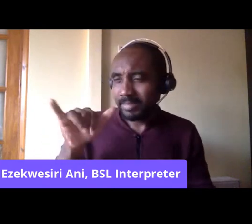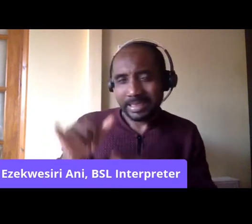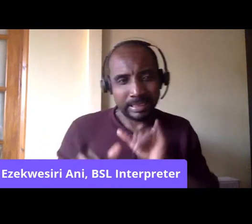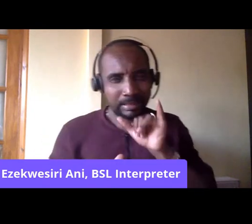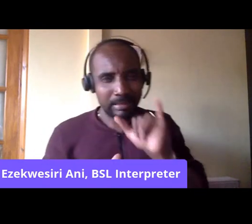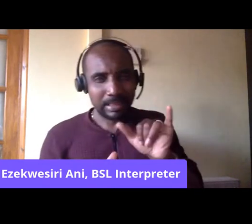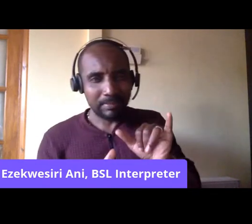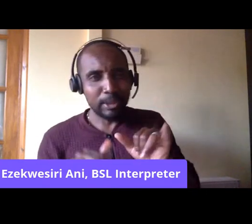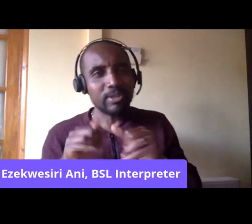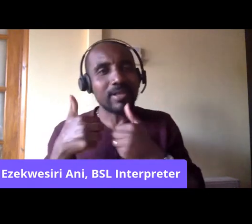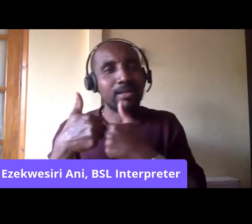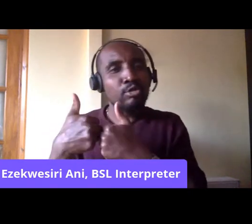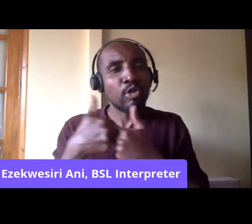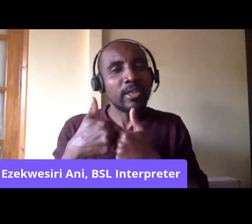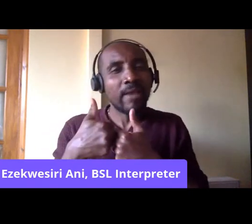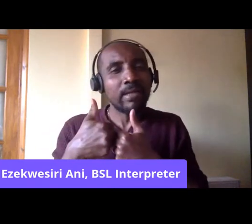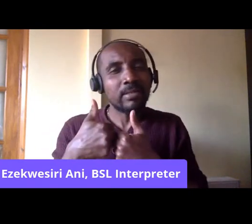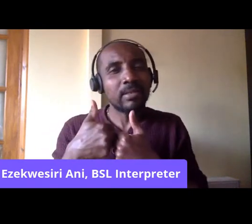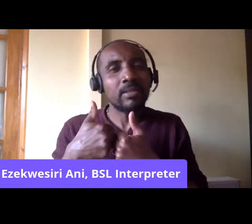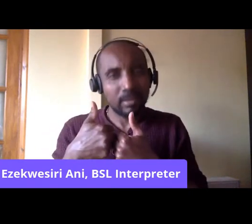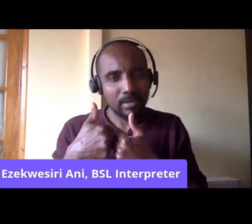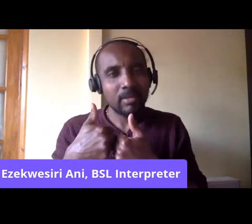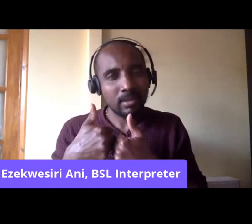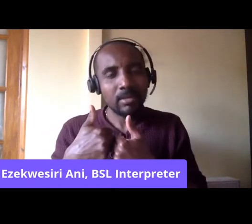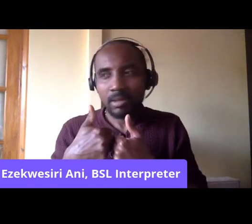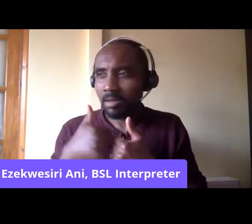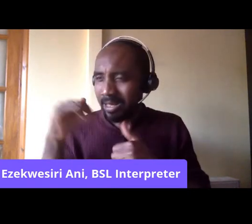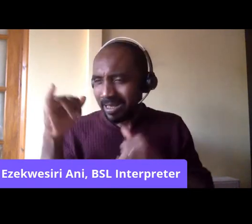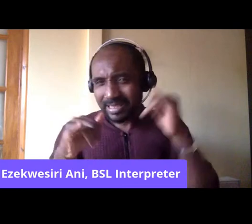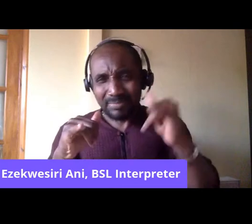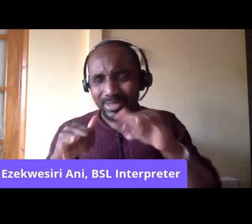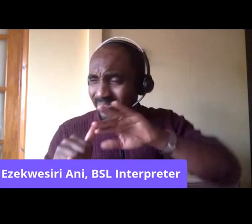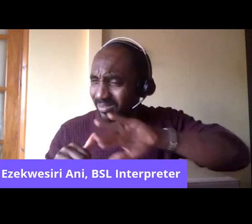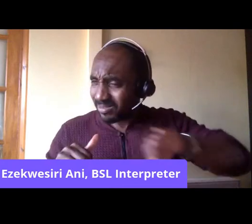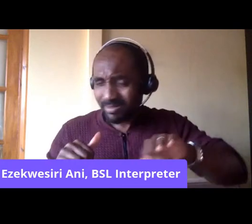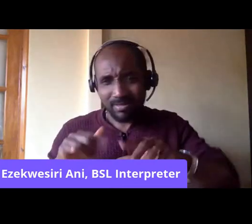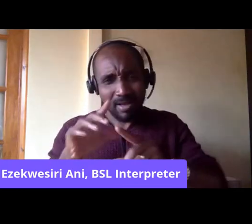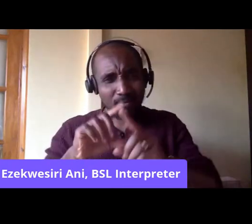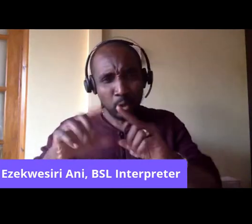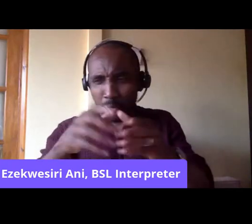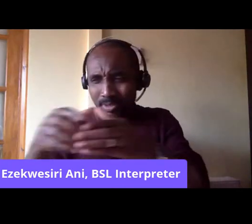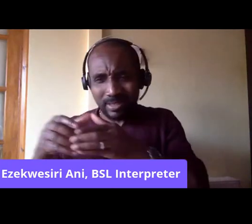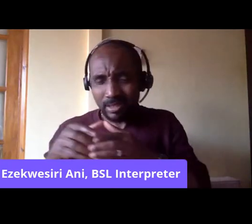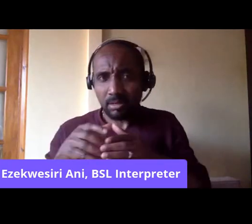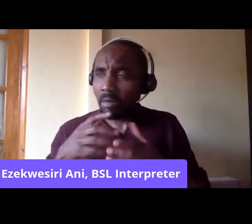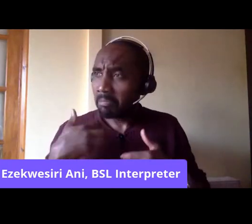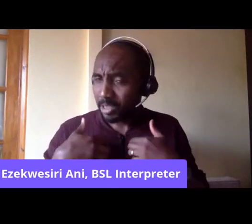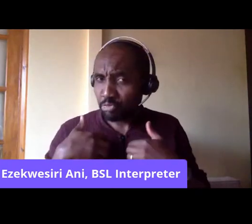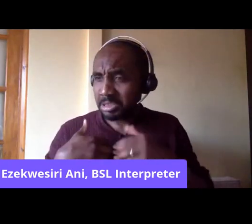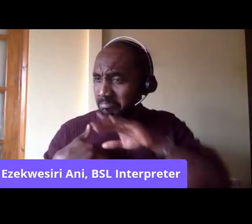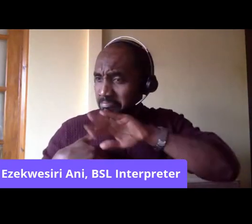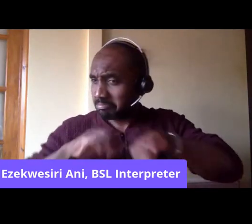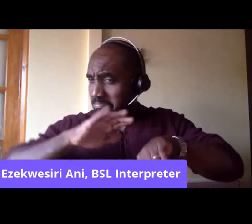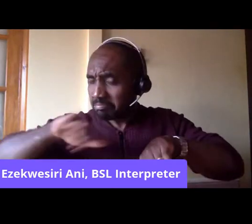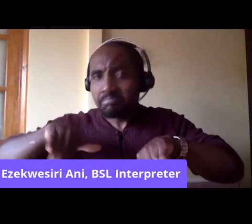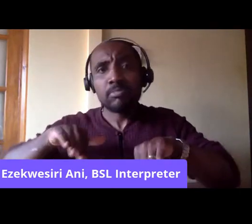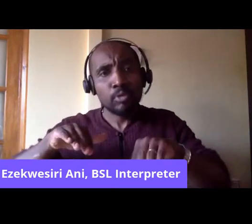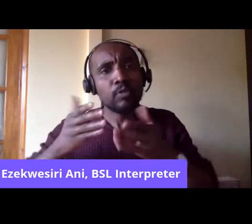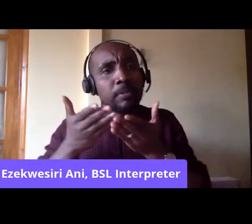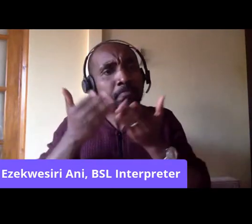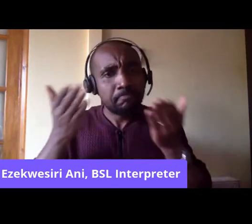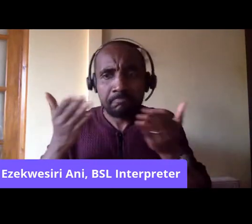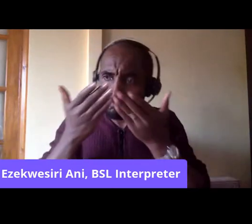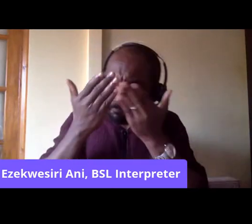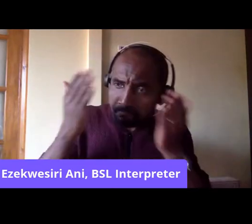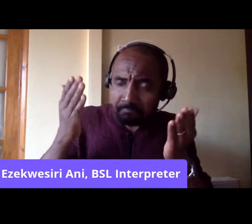solidarity in spite of suspicions amongst communities is very real. And I'm